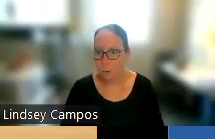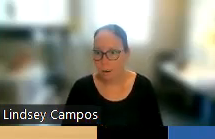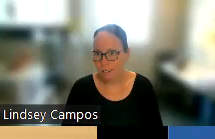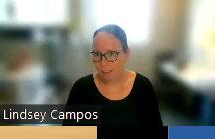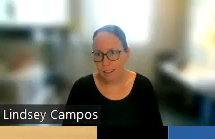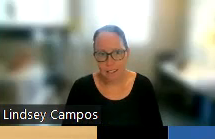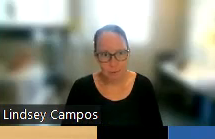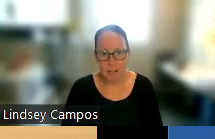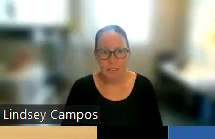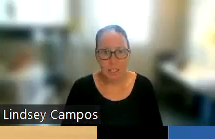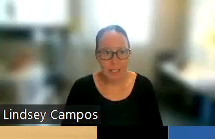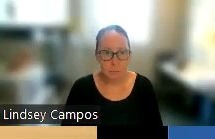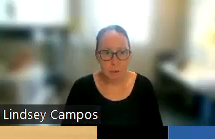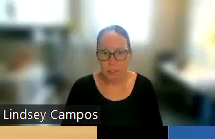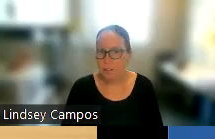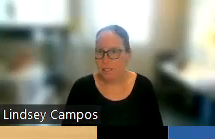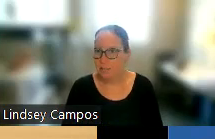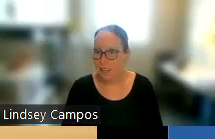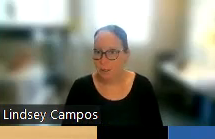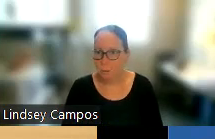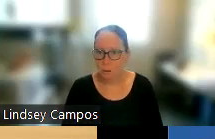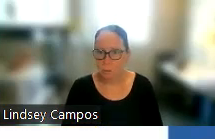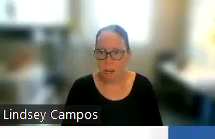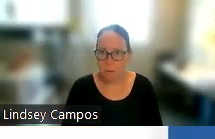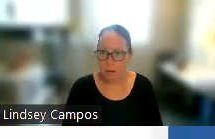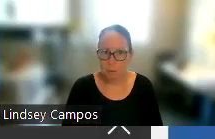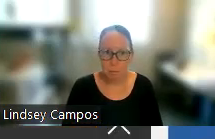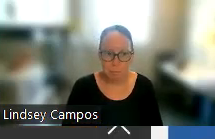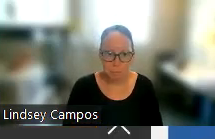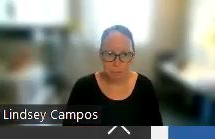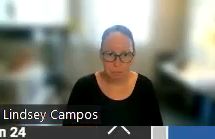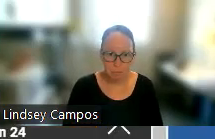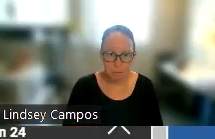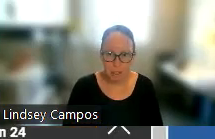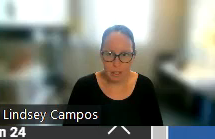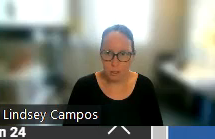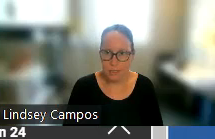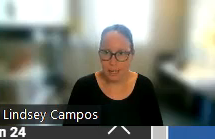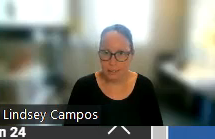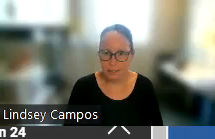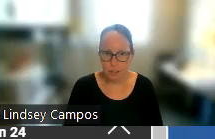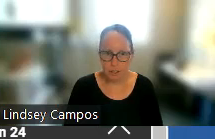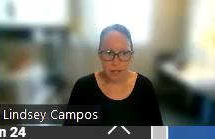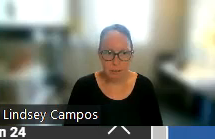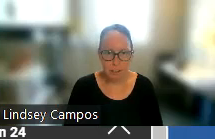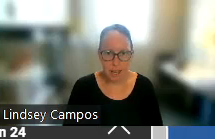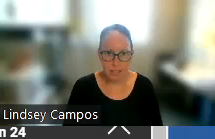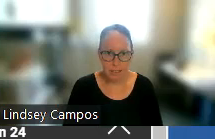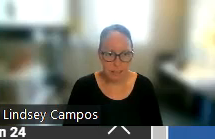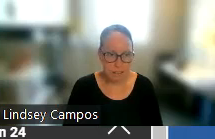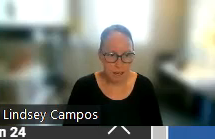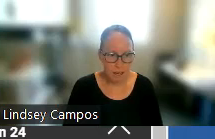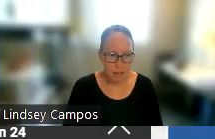sign for, whatever it is, Bill Vickers is the face who will pop up. So he has a series of